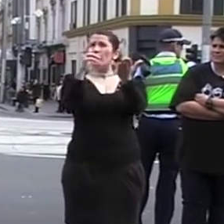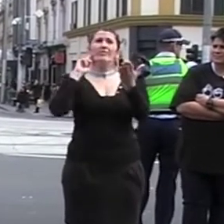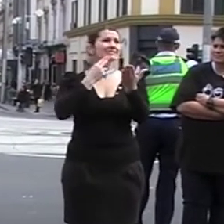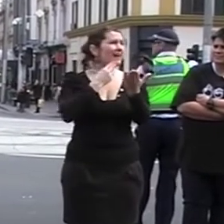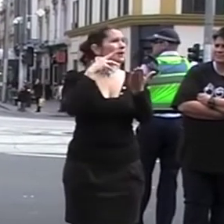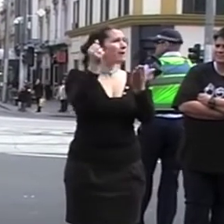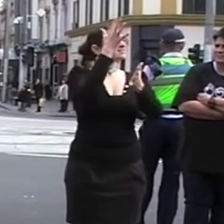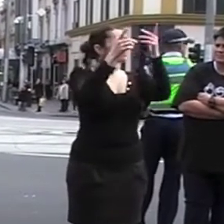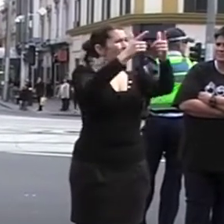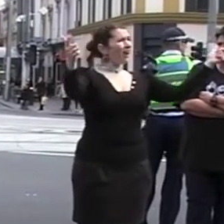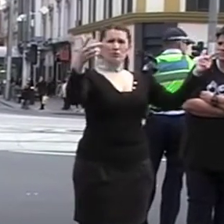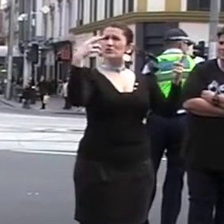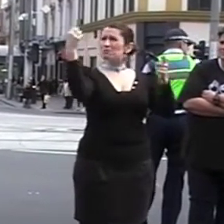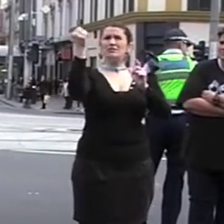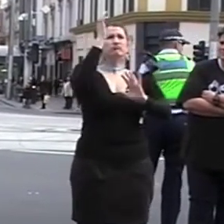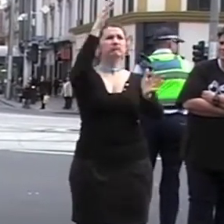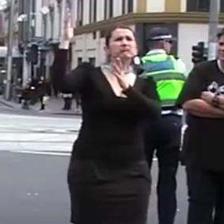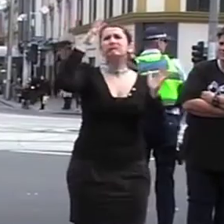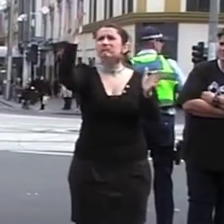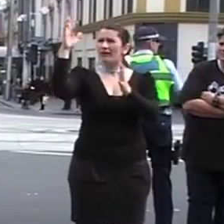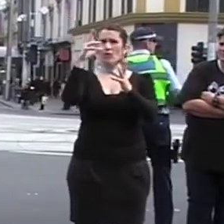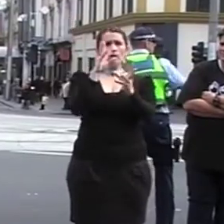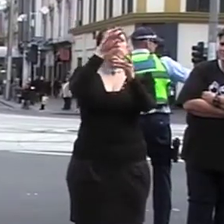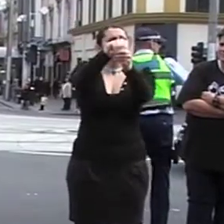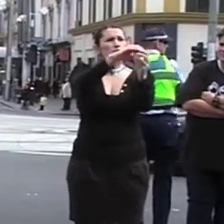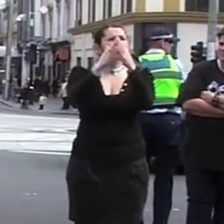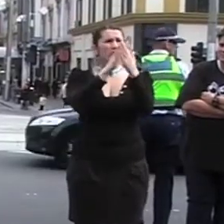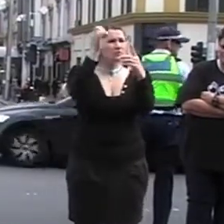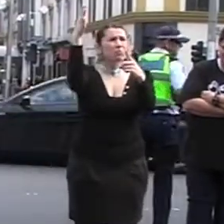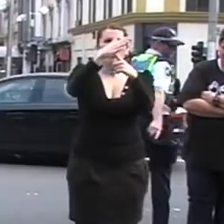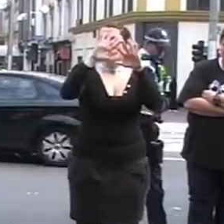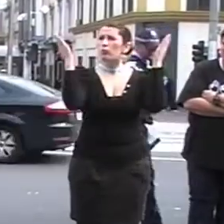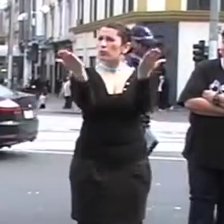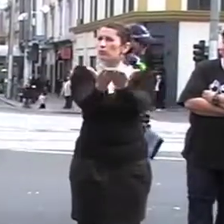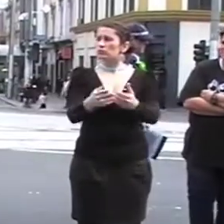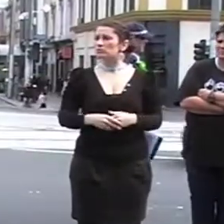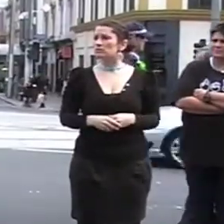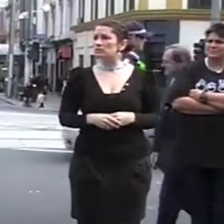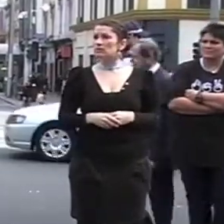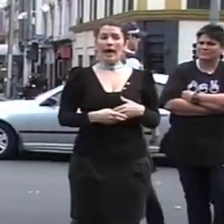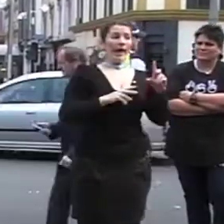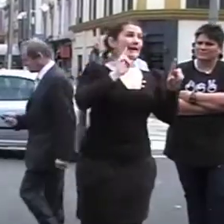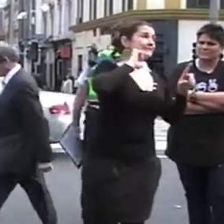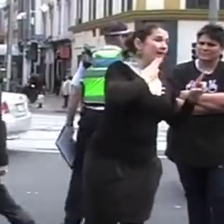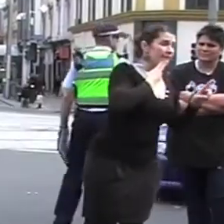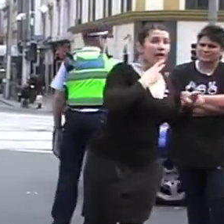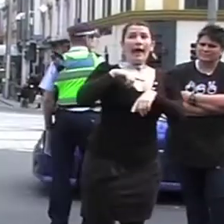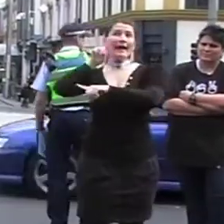to ensure their participation in society. Interpreters provide the key link between hearing and non-hearing communities